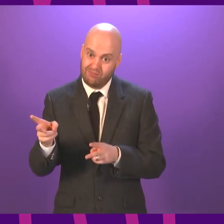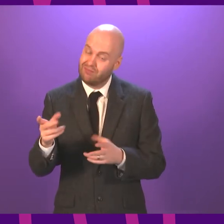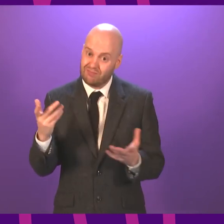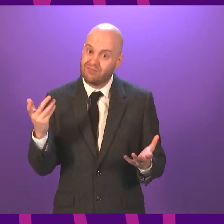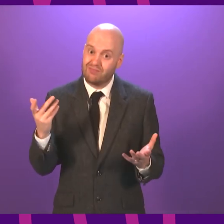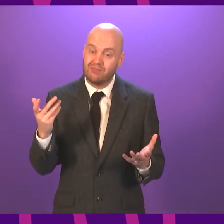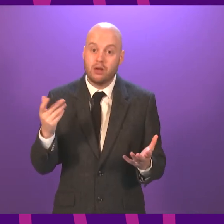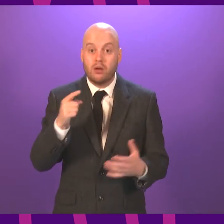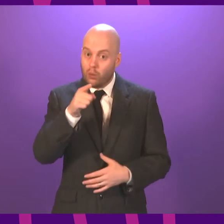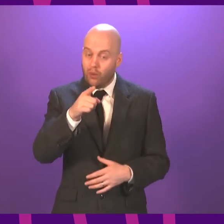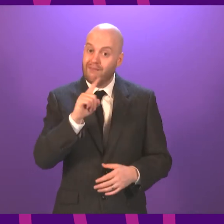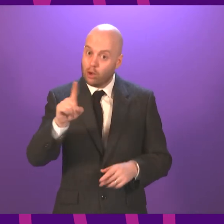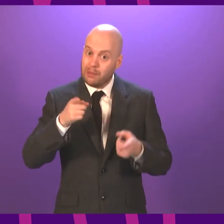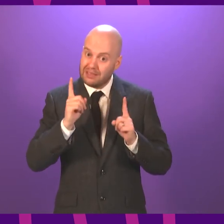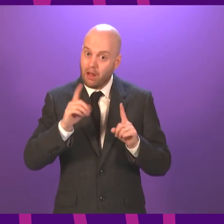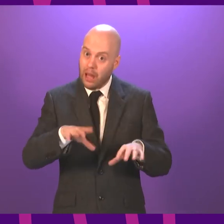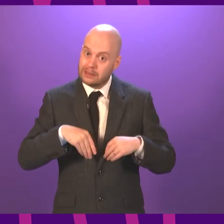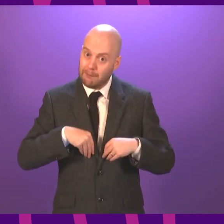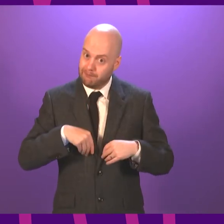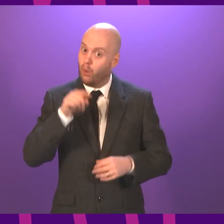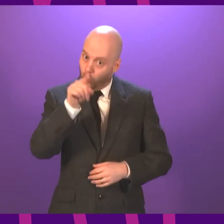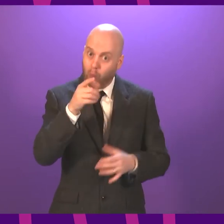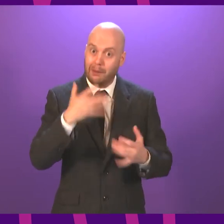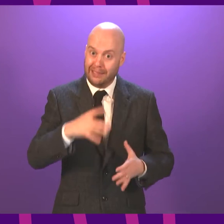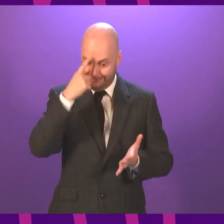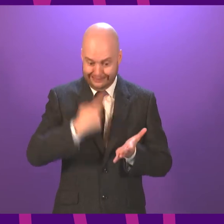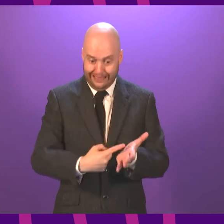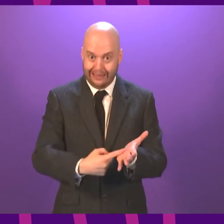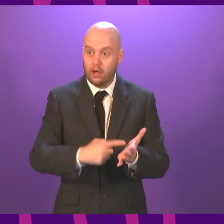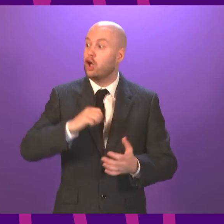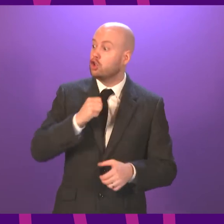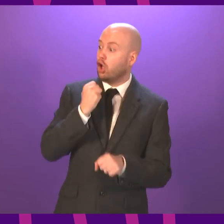decisions made in Scotland, by this First Minister and by the Scottish Government?